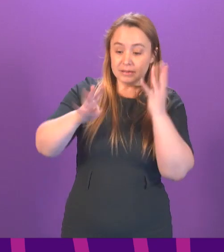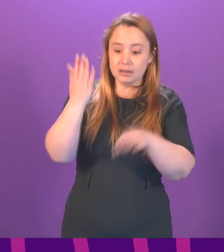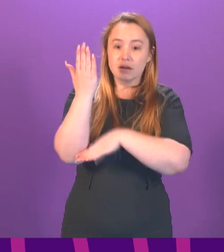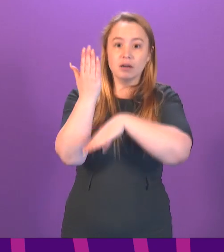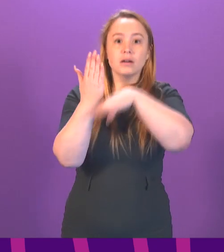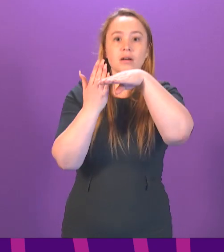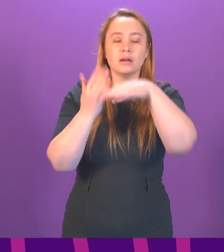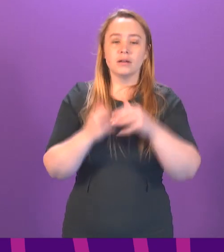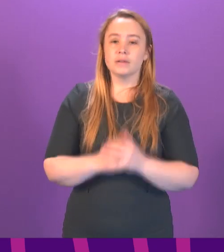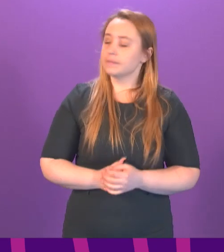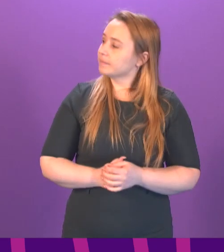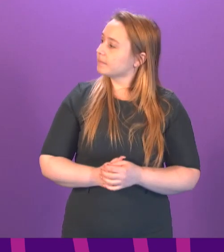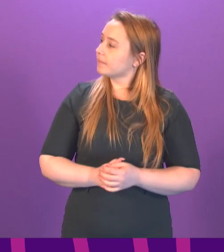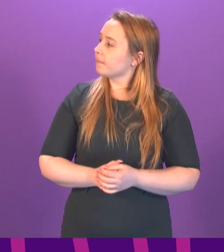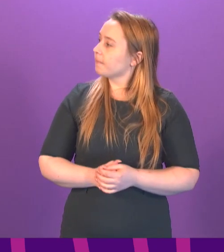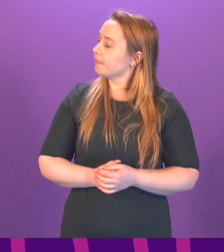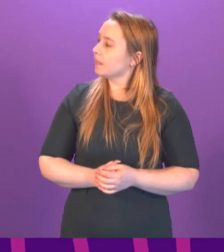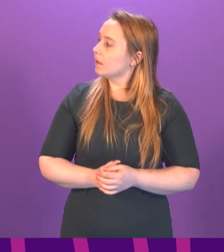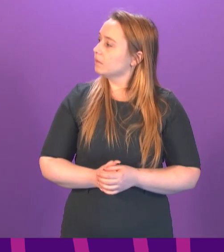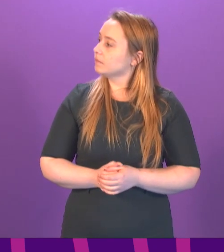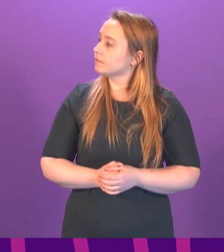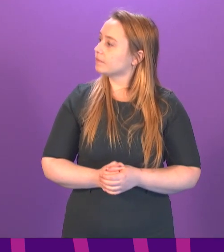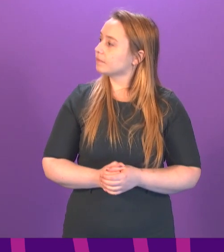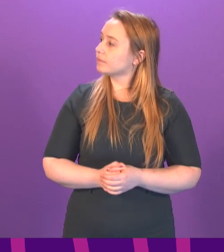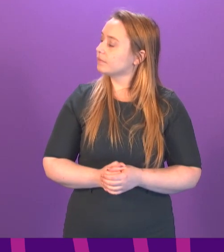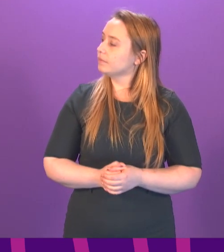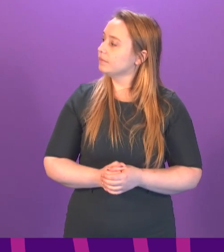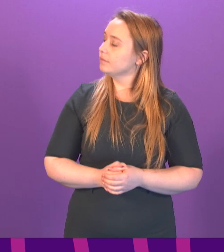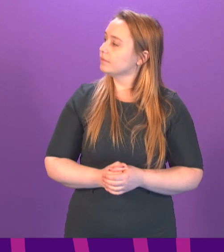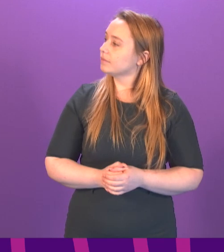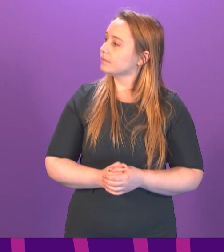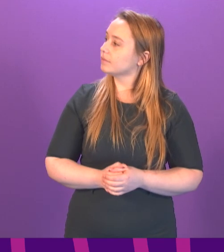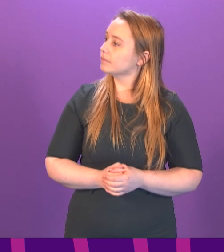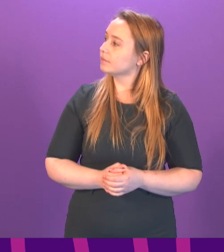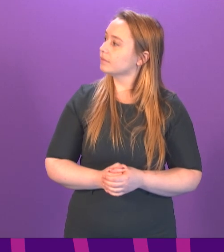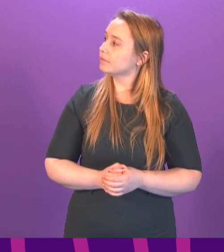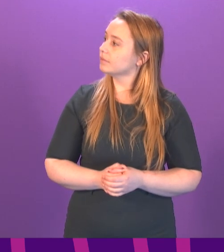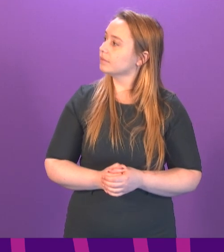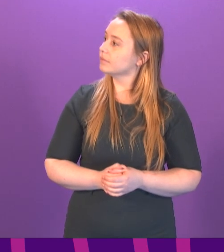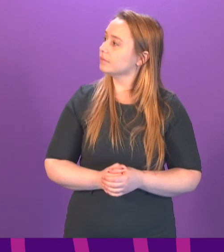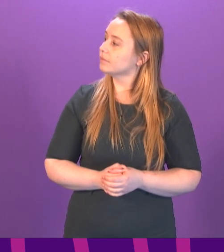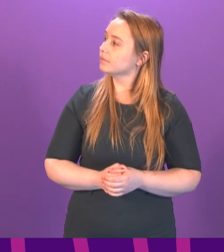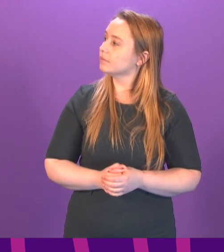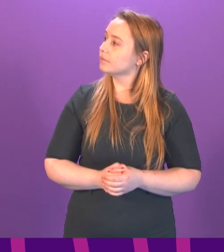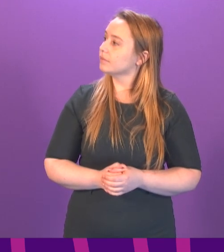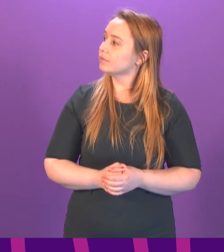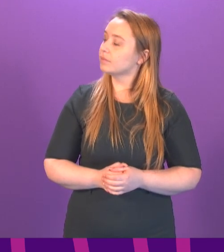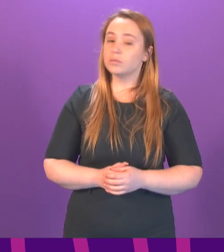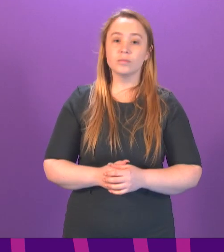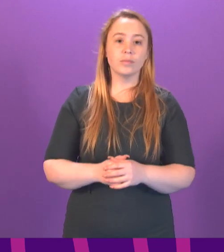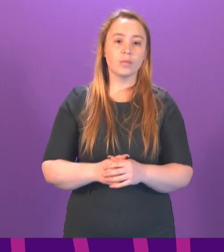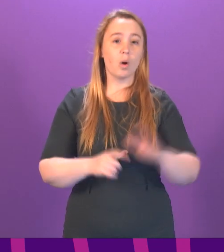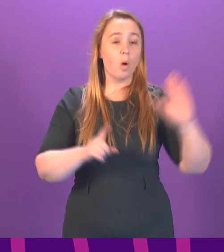Well, can I say first of all, just for the reassurance of anybody watching this right now, nobody is going to be deprived of their vaccination.